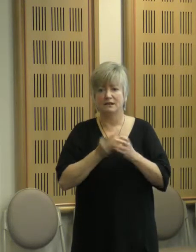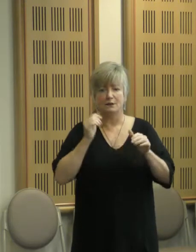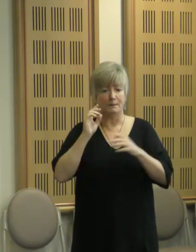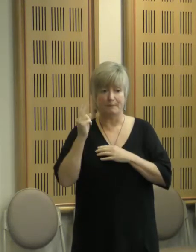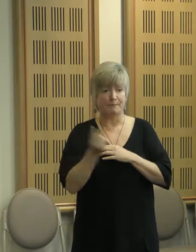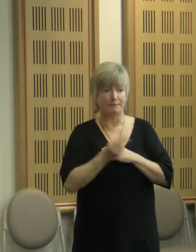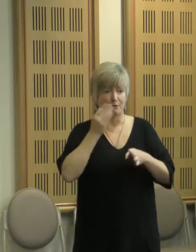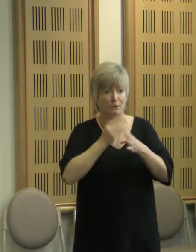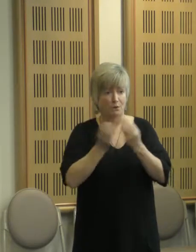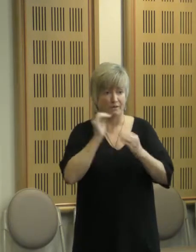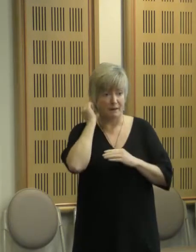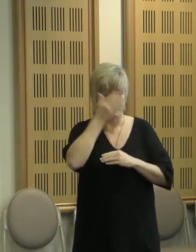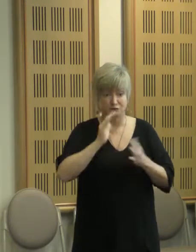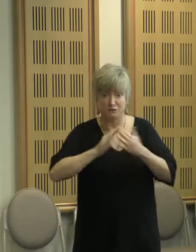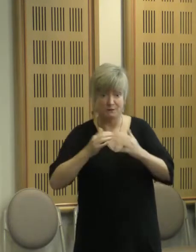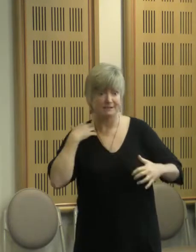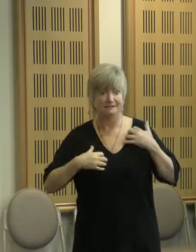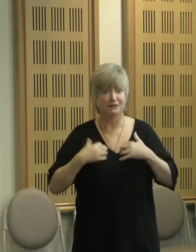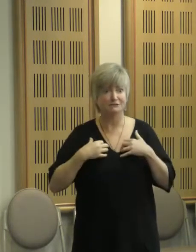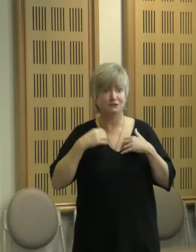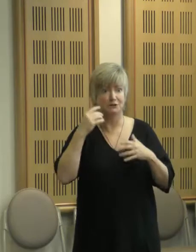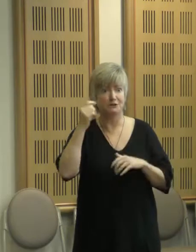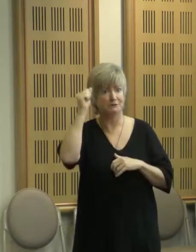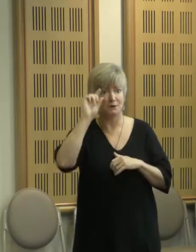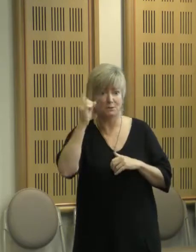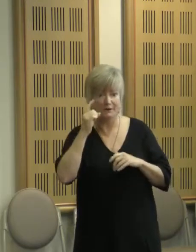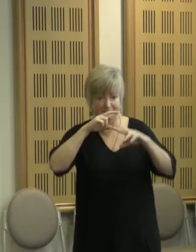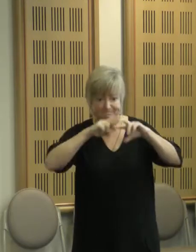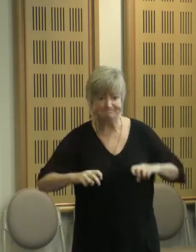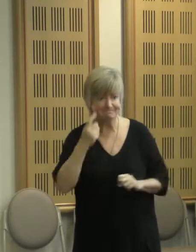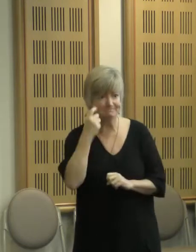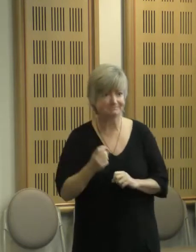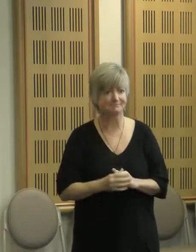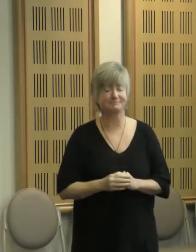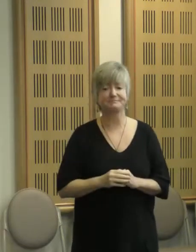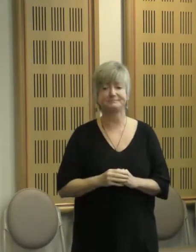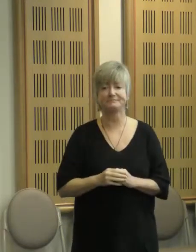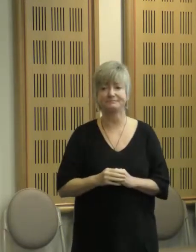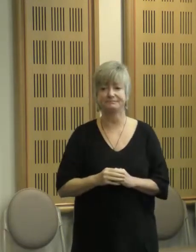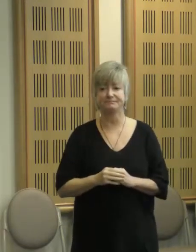I am to learn what they've found. So welcome to Lance Huston and Deb Burden.